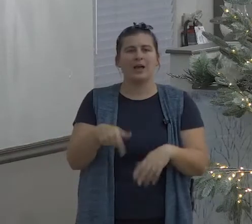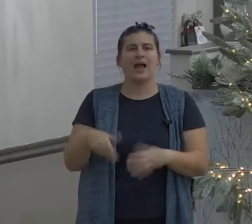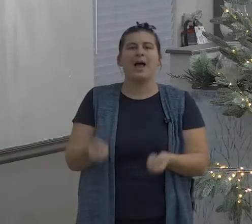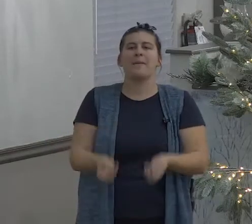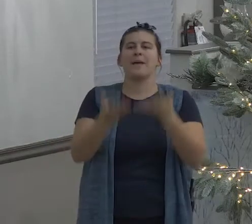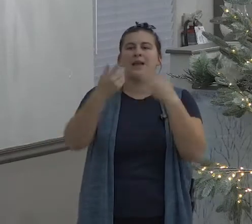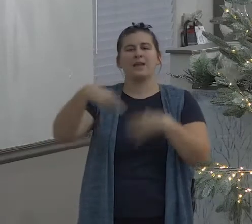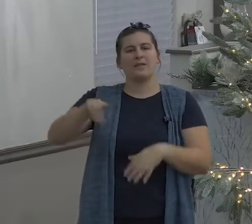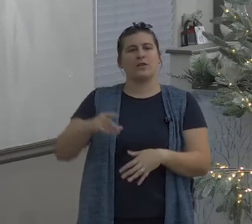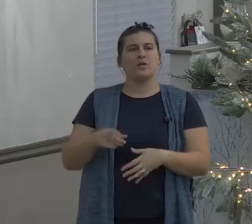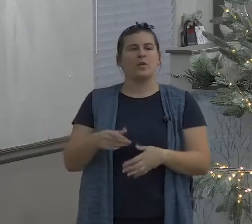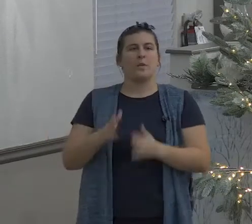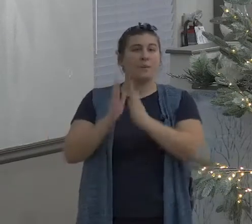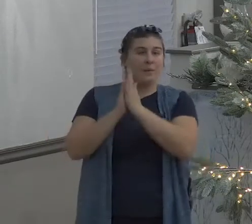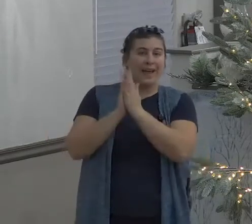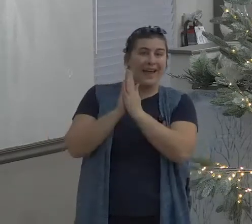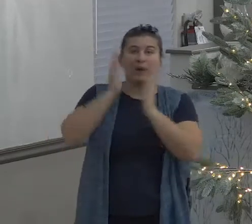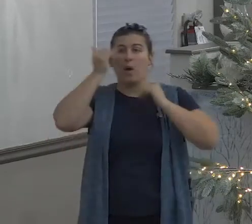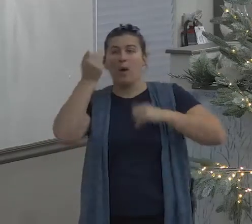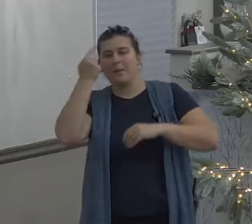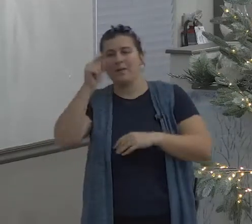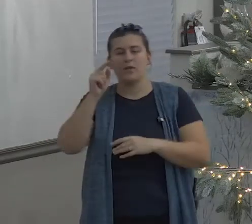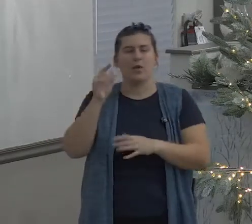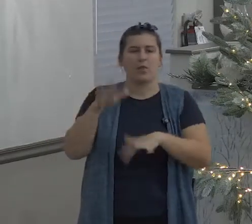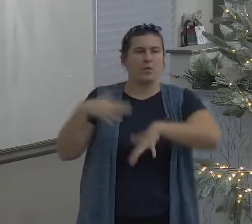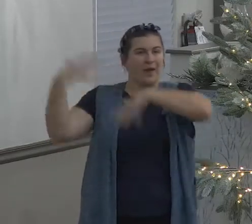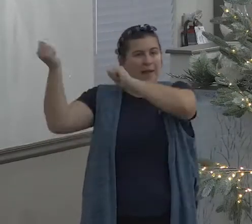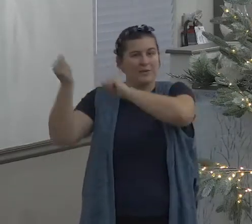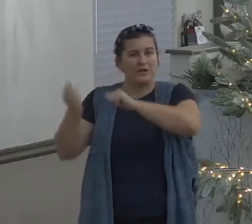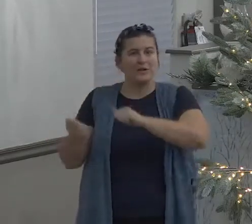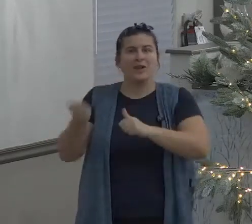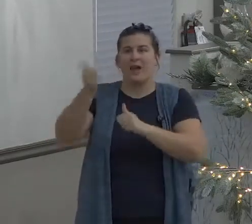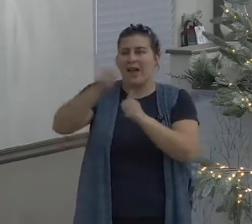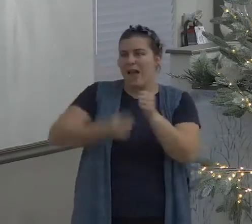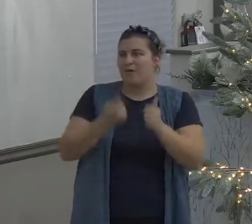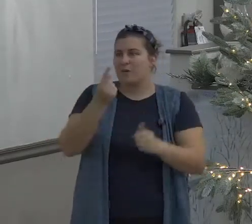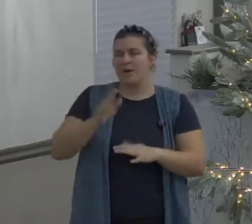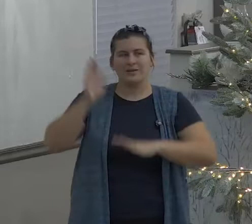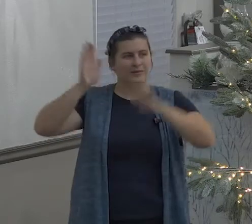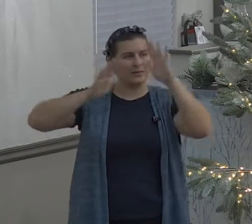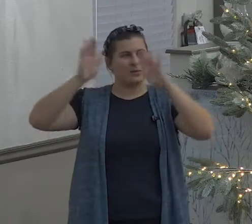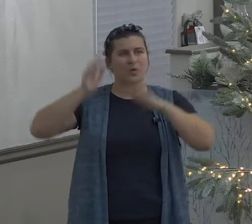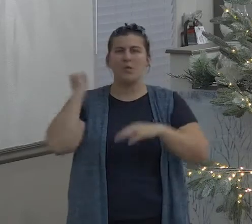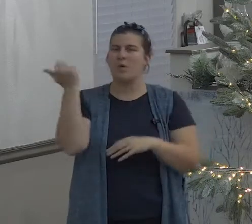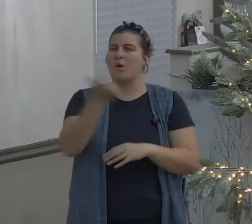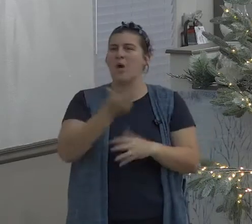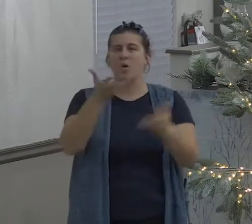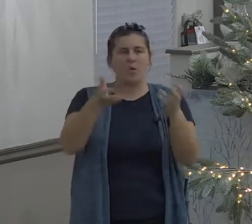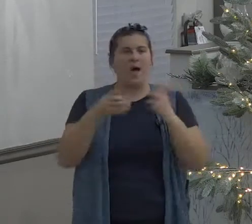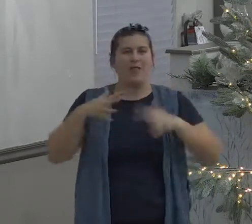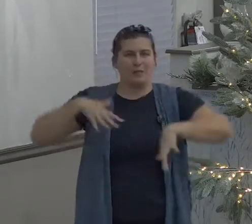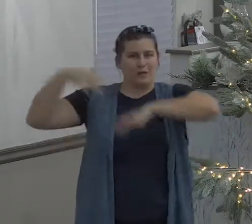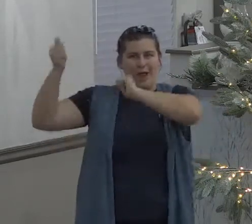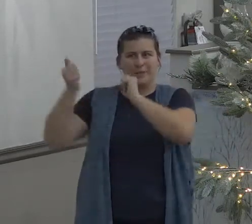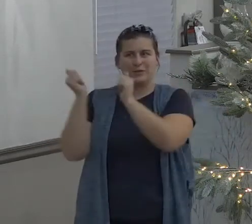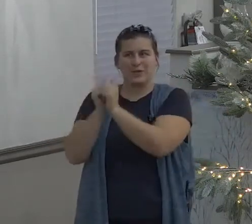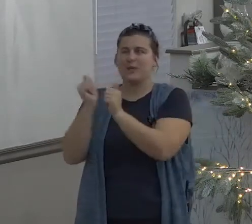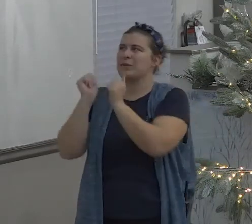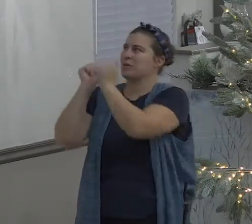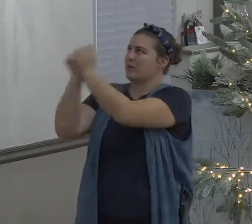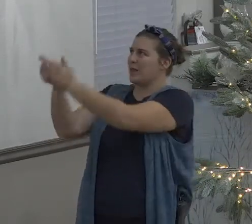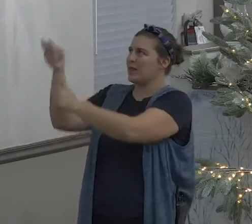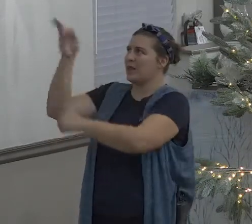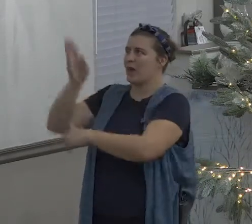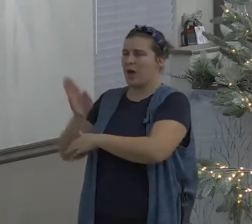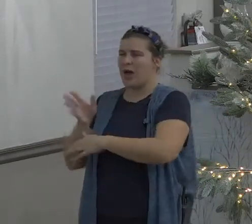and to be present with the Lord and you know it seems like every time I ask folks hey how many are praying and